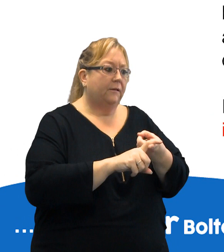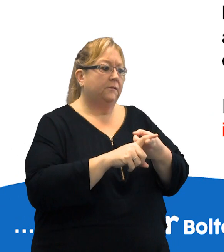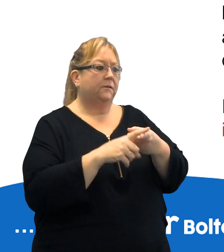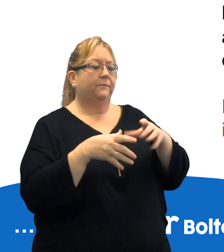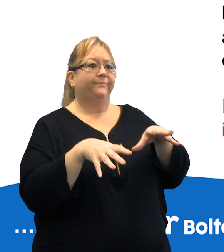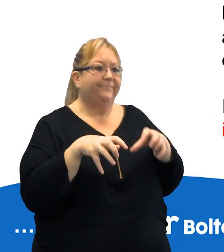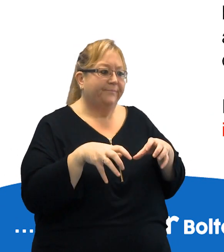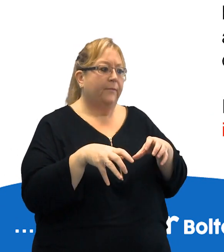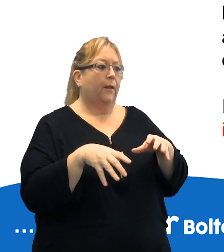it can also kill.